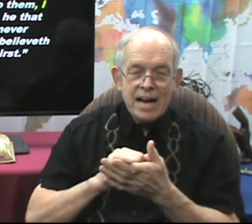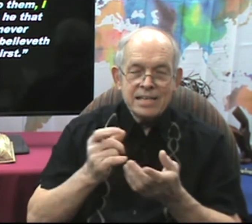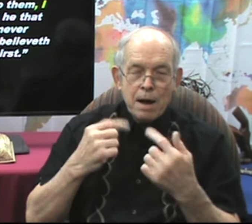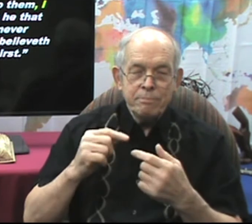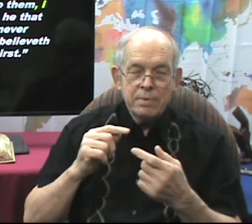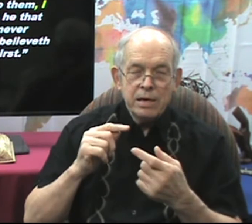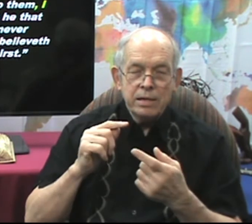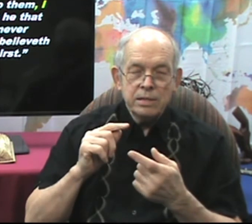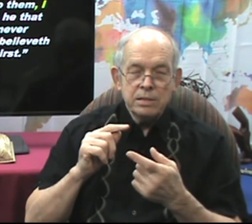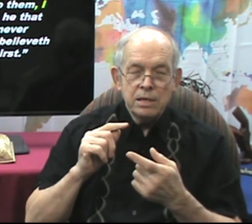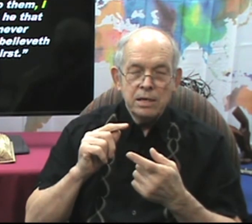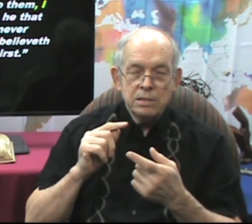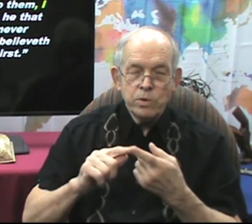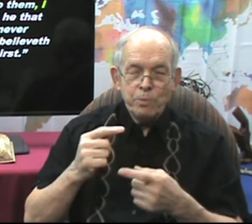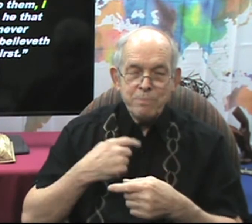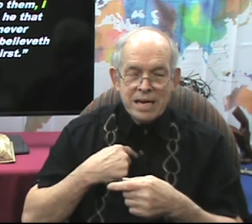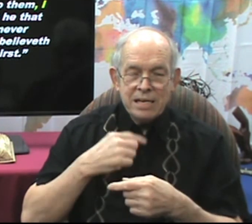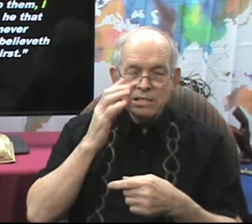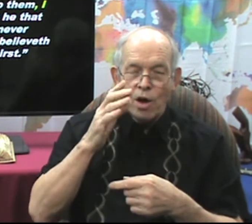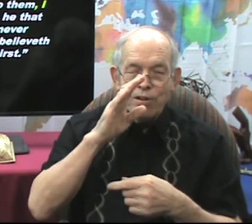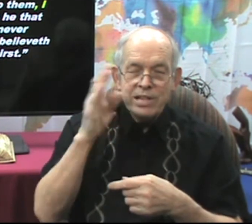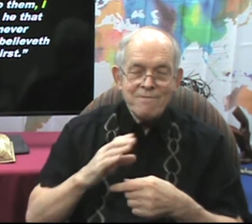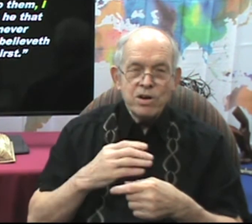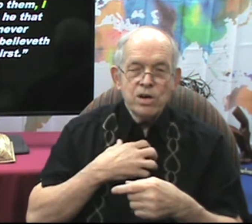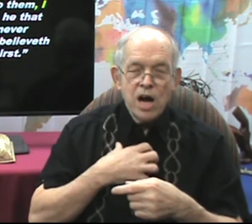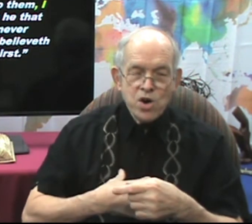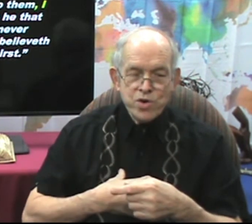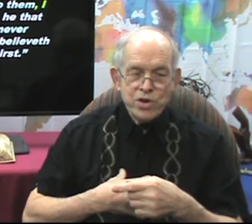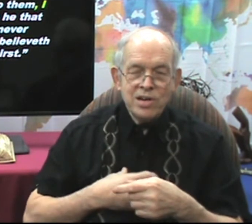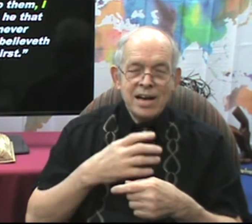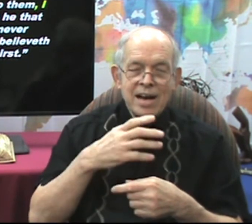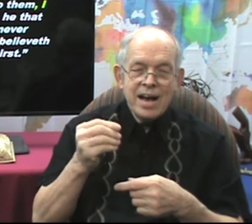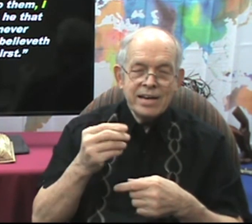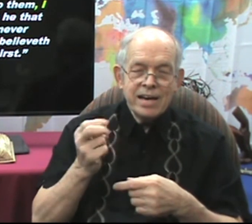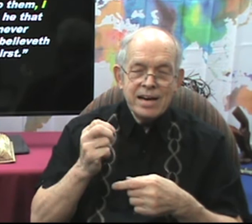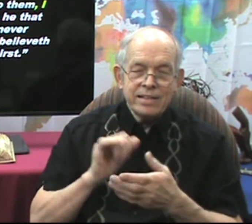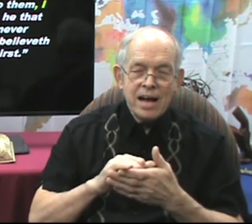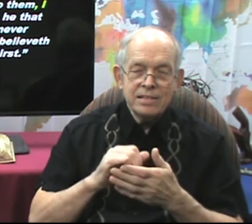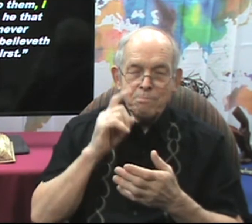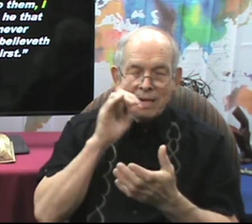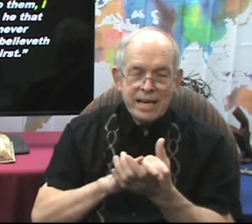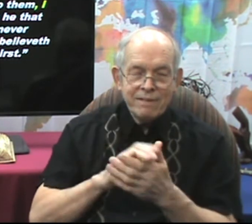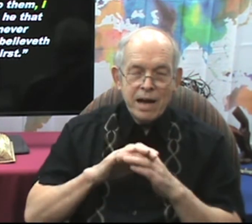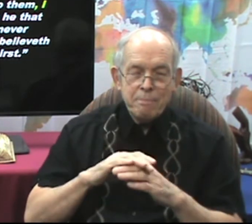That. Come. To. Me. To. Never. Know. And. That. Believe. In.